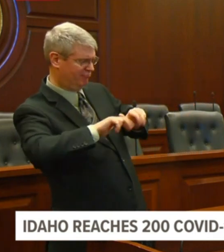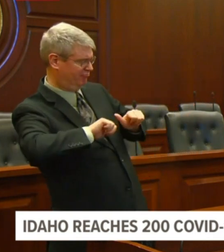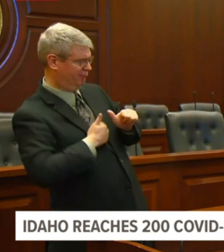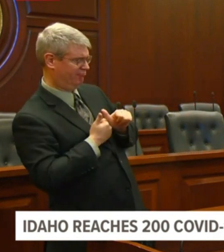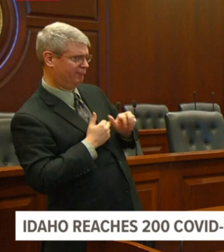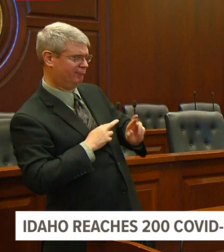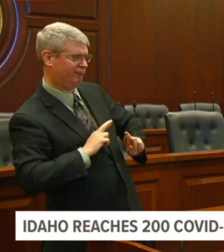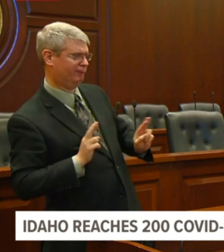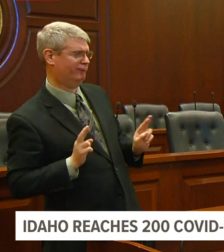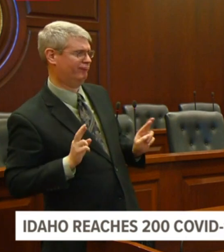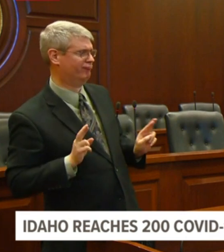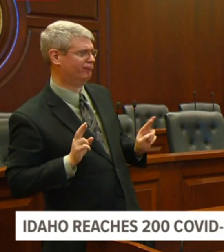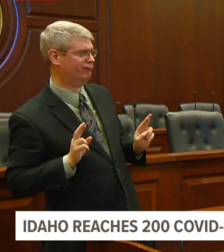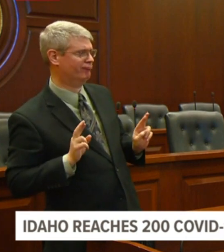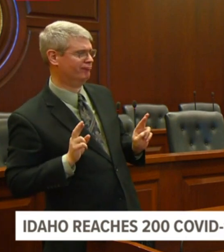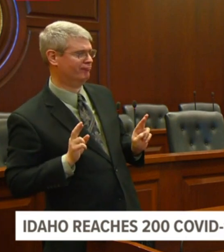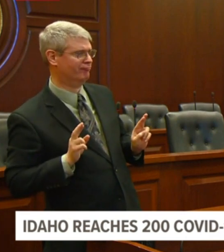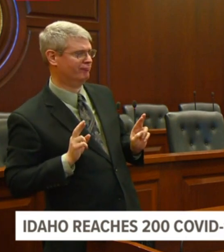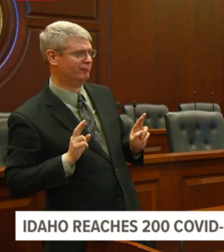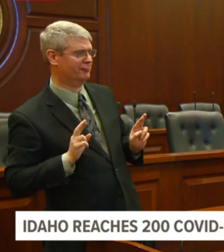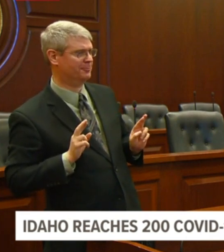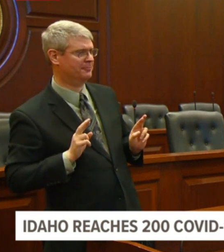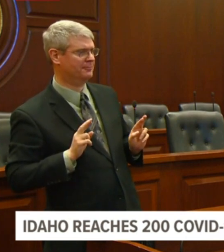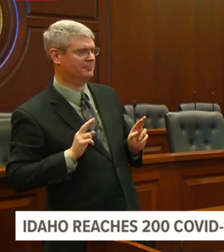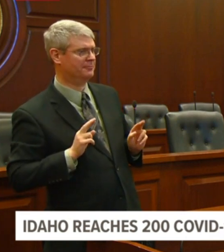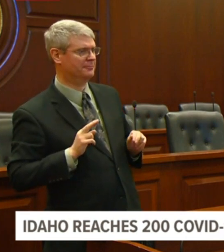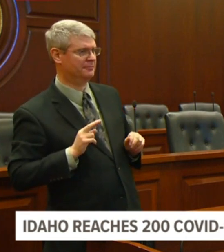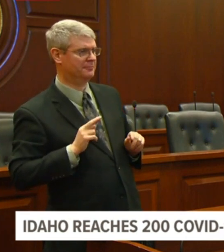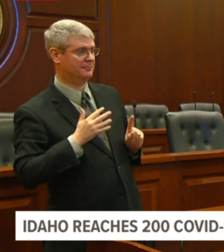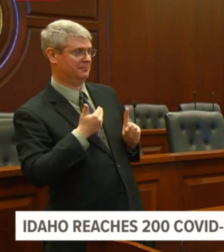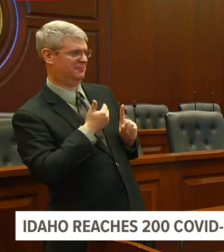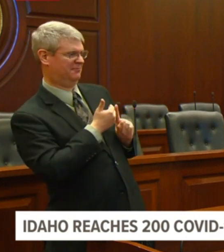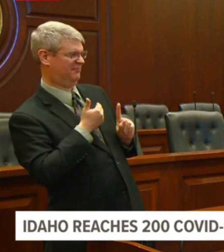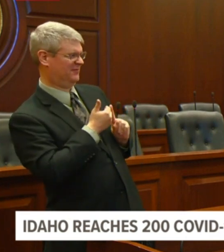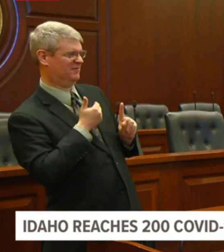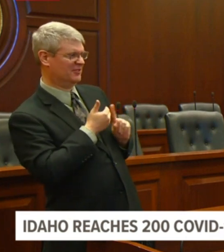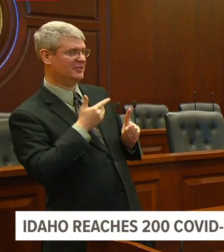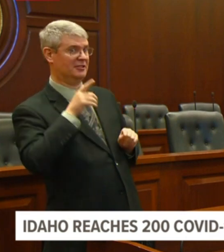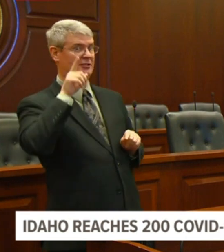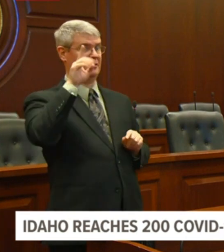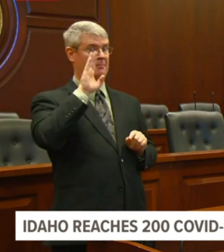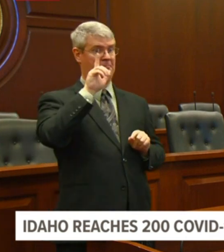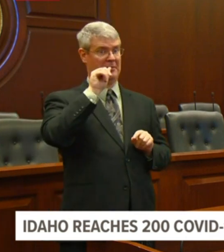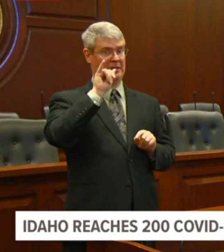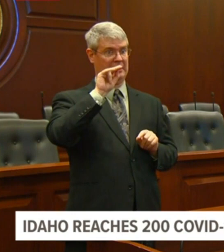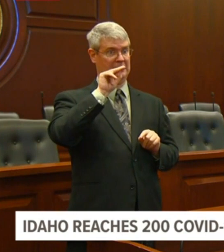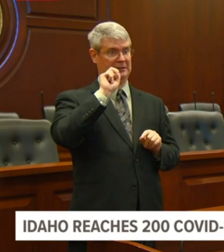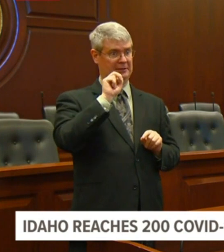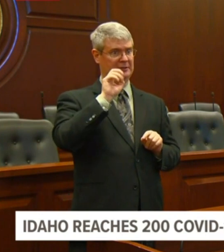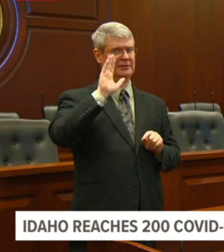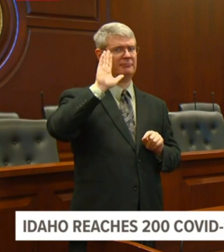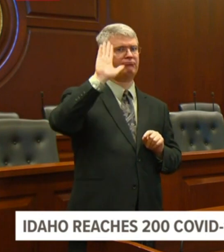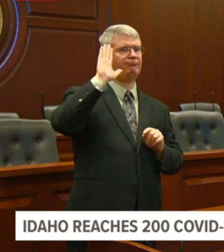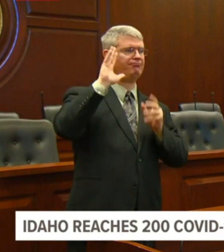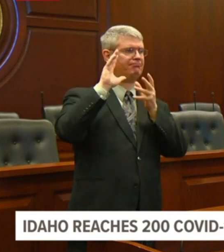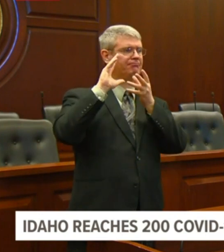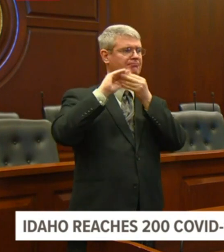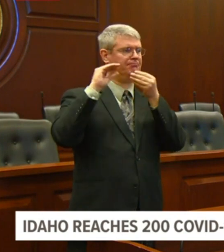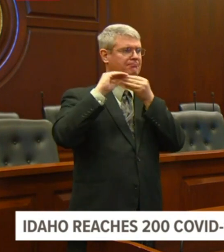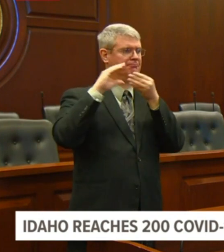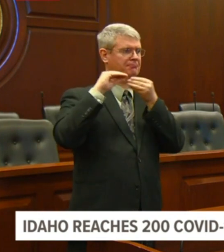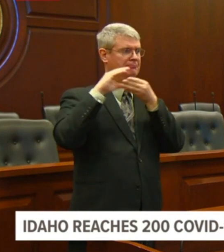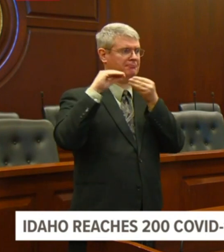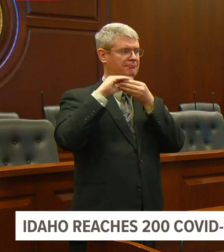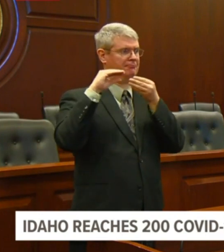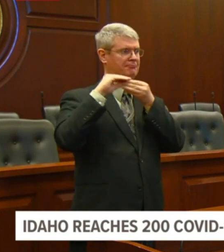commissioner's meeting immediately before this press conference, and they were discussing things like trying to move money around in order to expand their ambulance